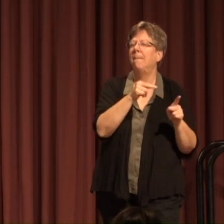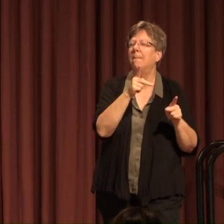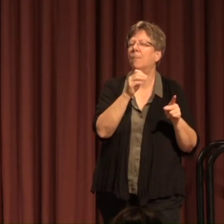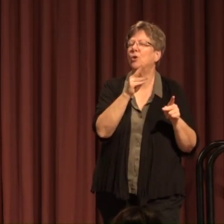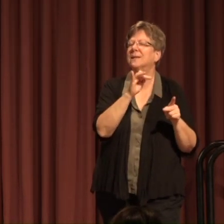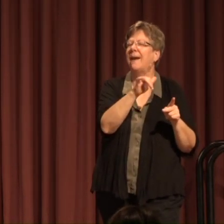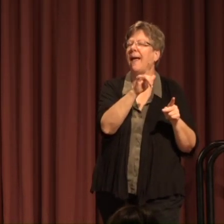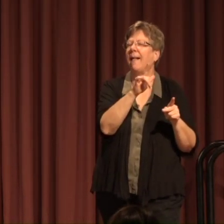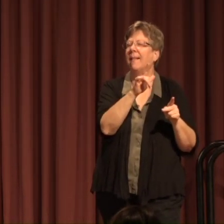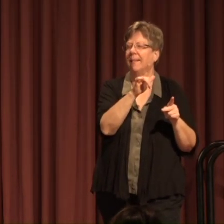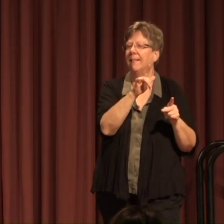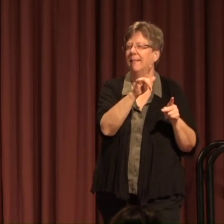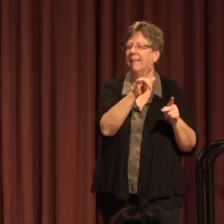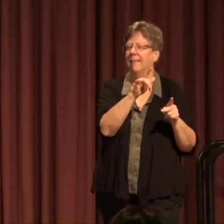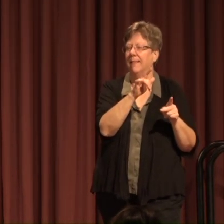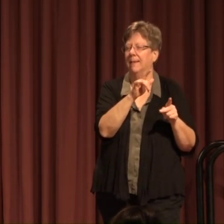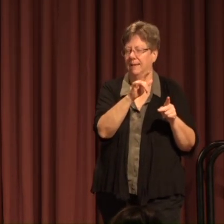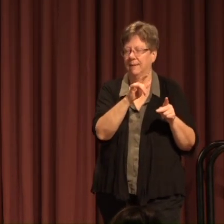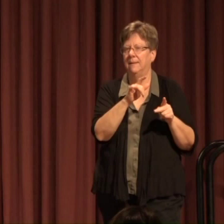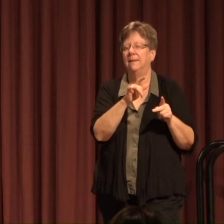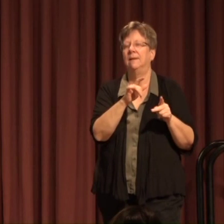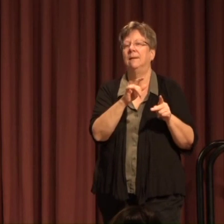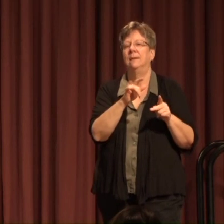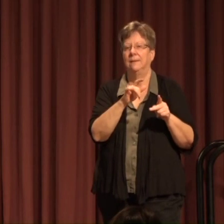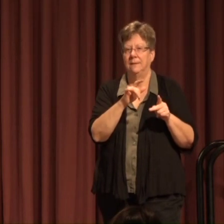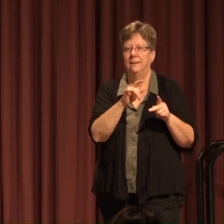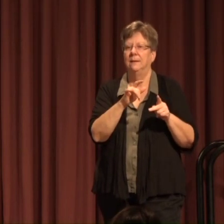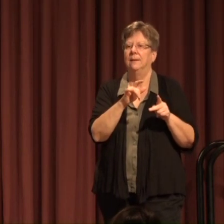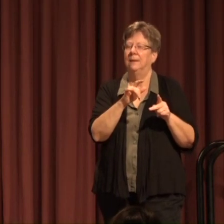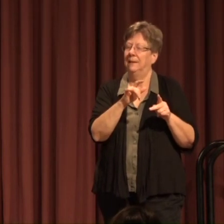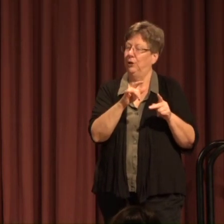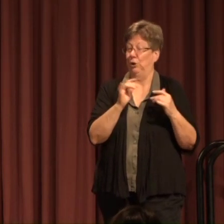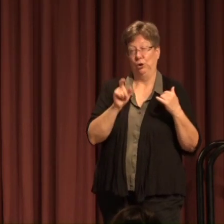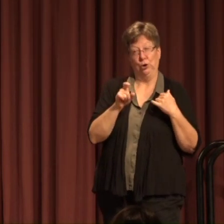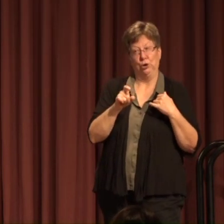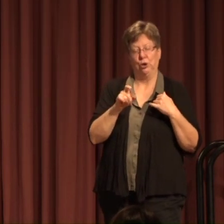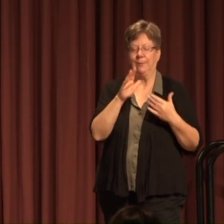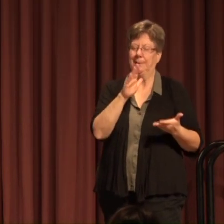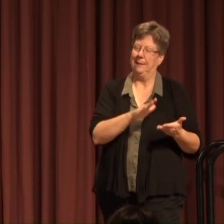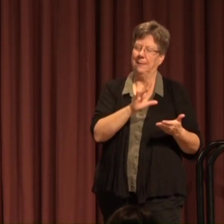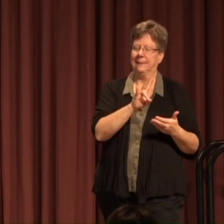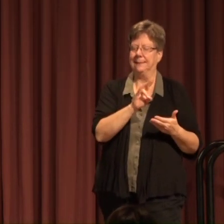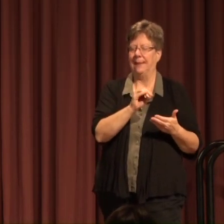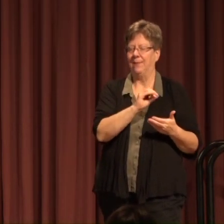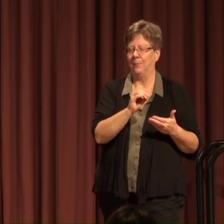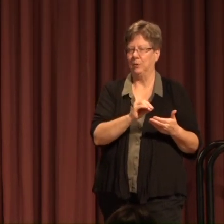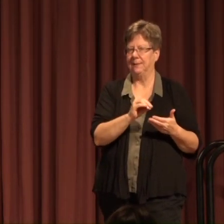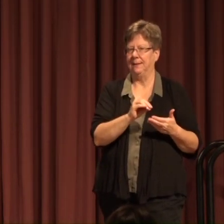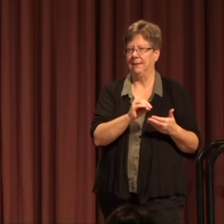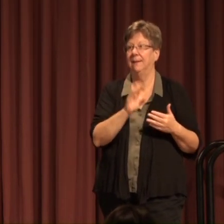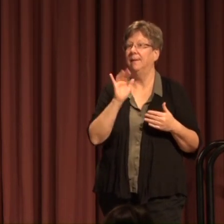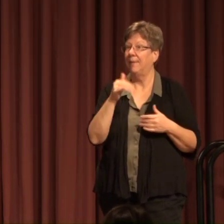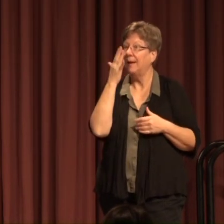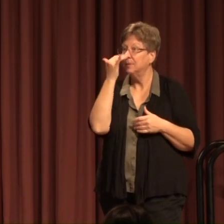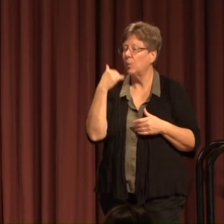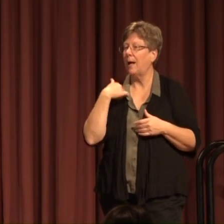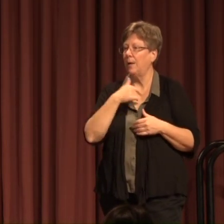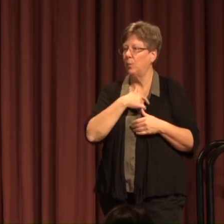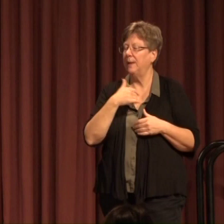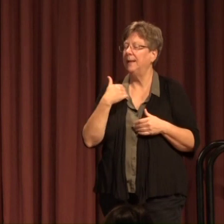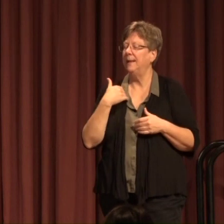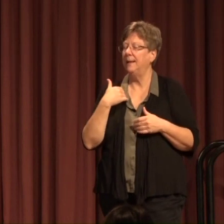benchmarks for universities such as ours Should be down in the lower 70s That is why we have